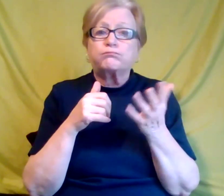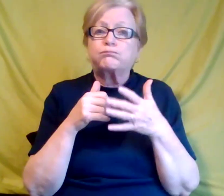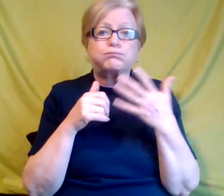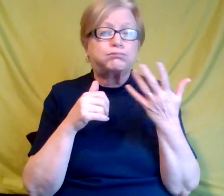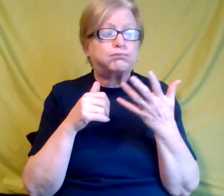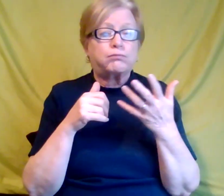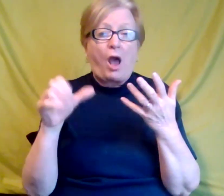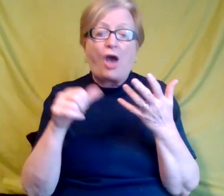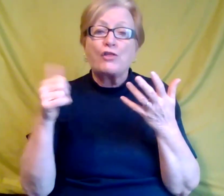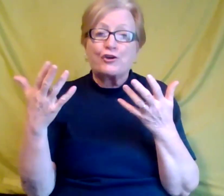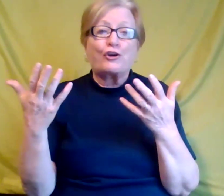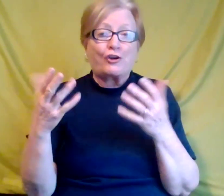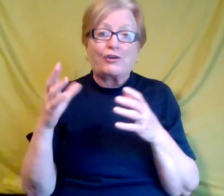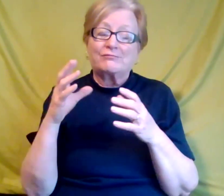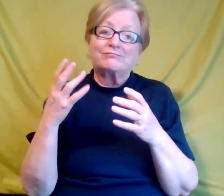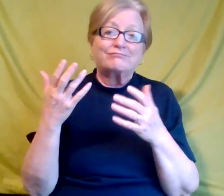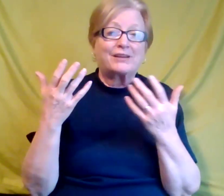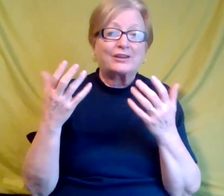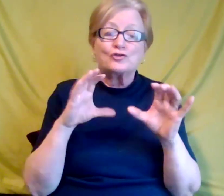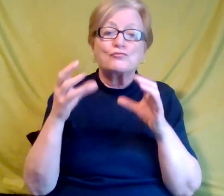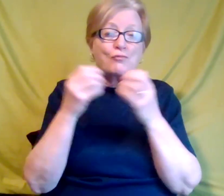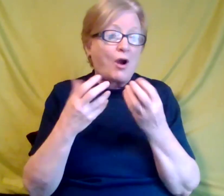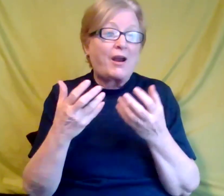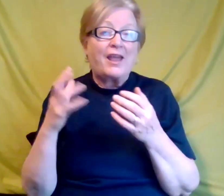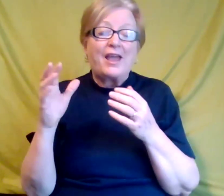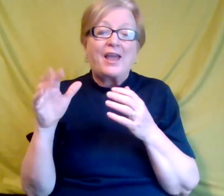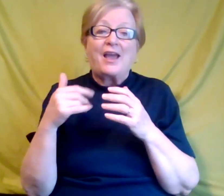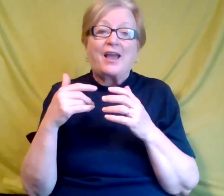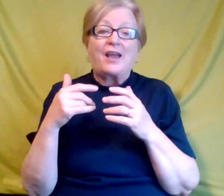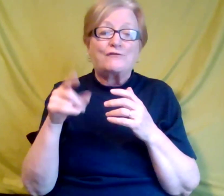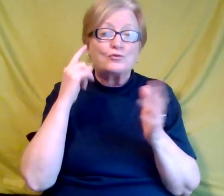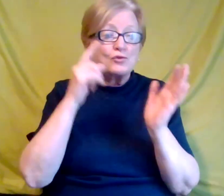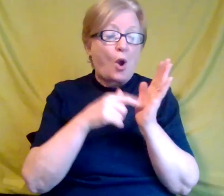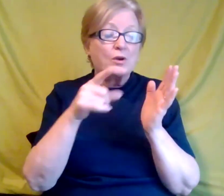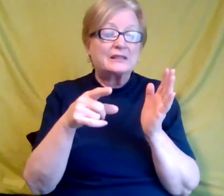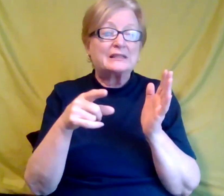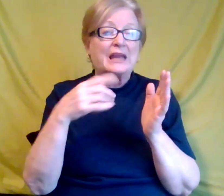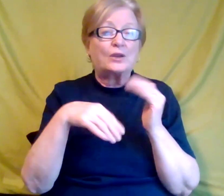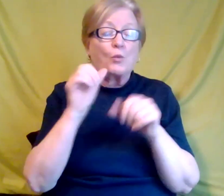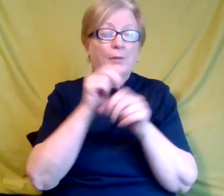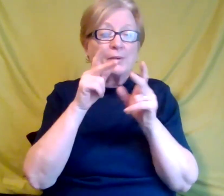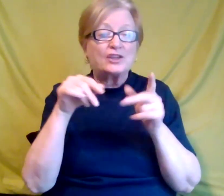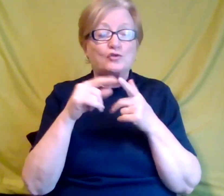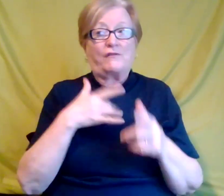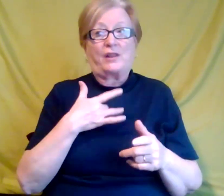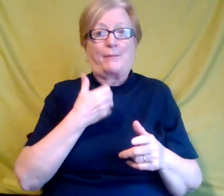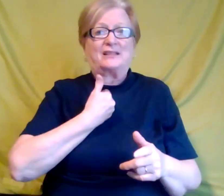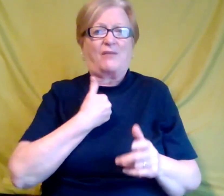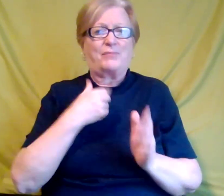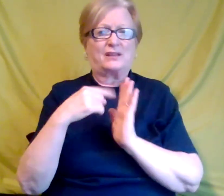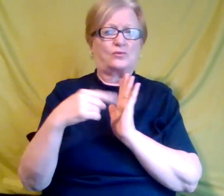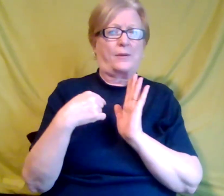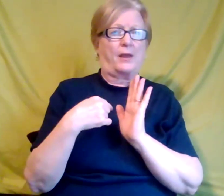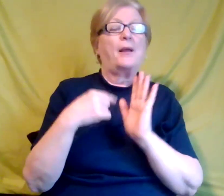side conversation. But if you're looking at in the workplace, if you suspect, or you think you're being discriminated against the